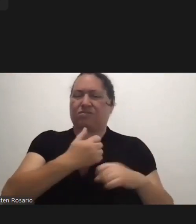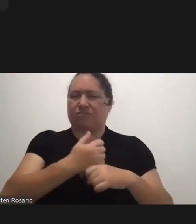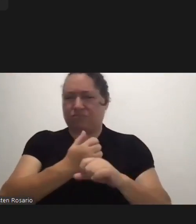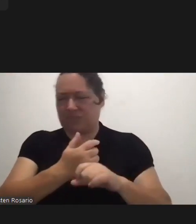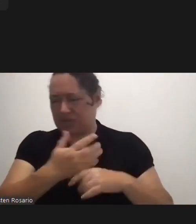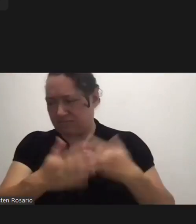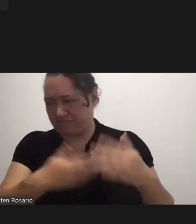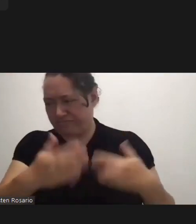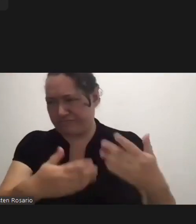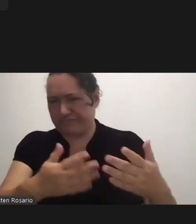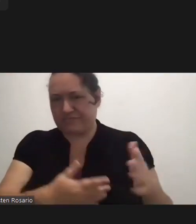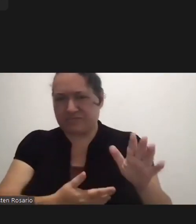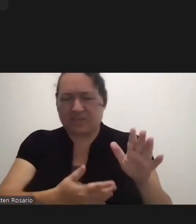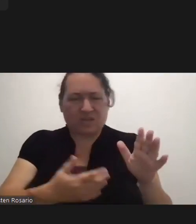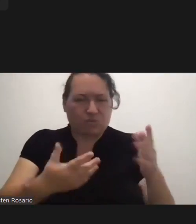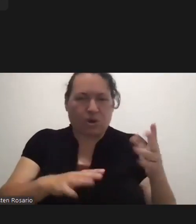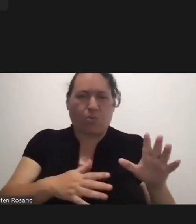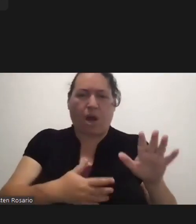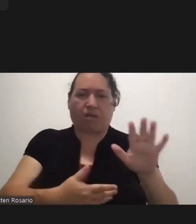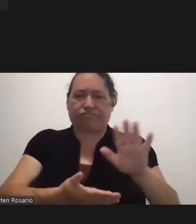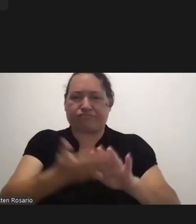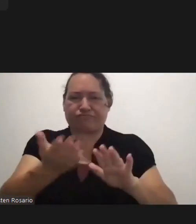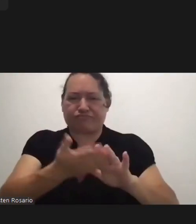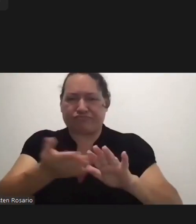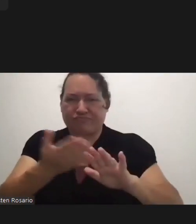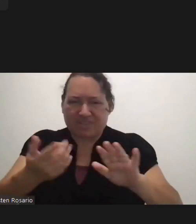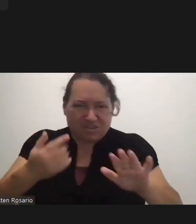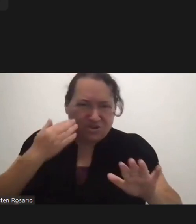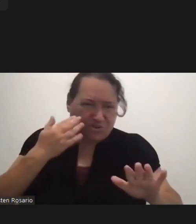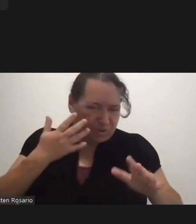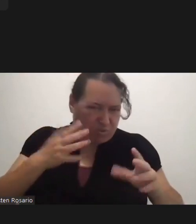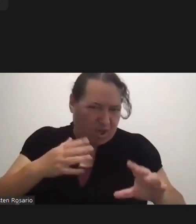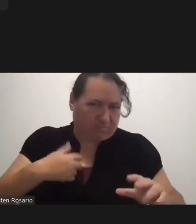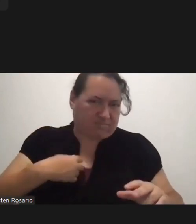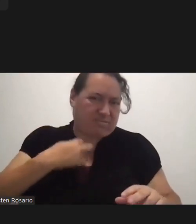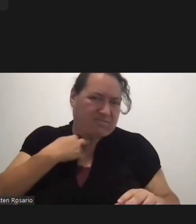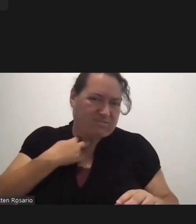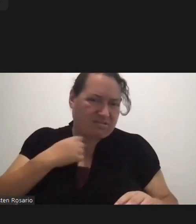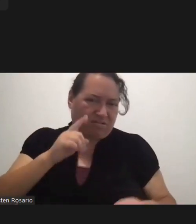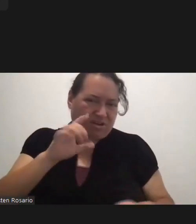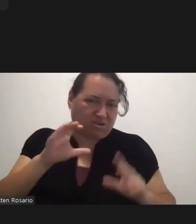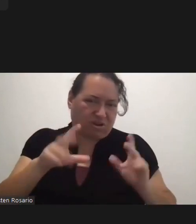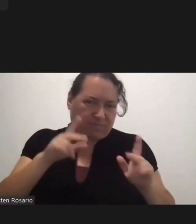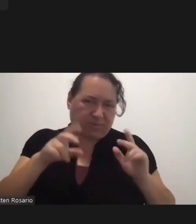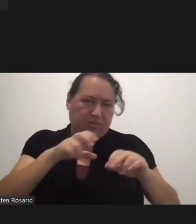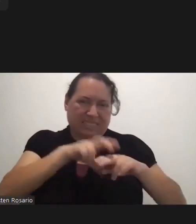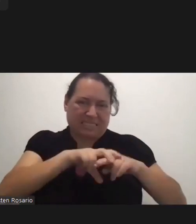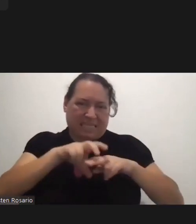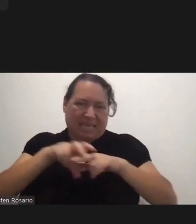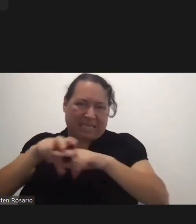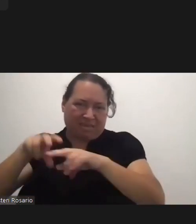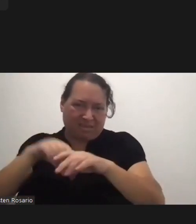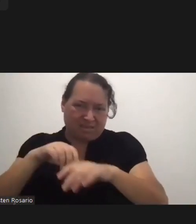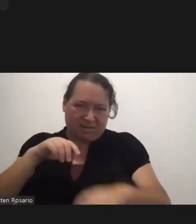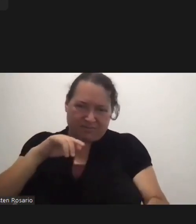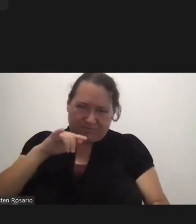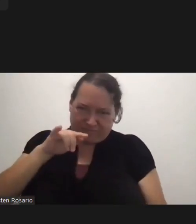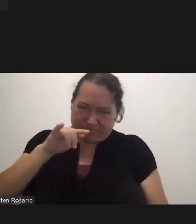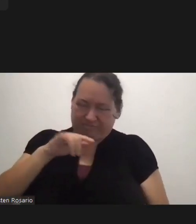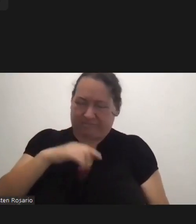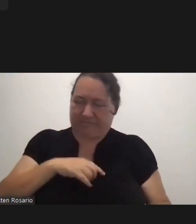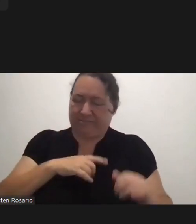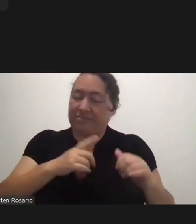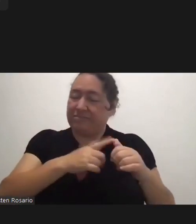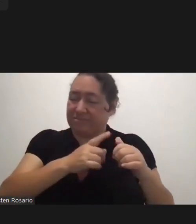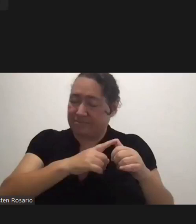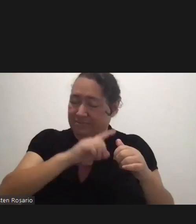sort of a gridlock inside the airport? And we're not having, you know, hundreds of folks in the airport. But can we start with the first question first, sorry?